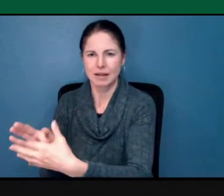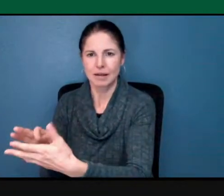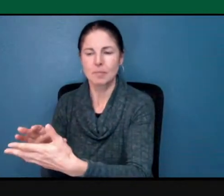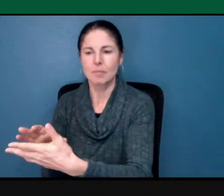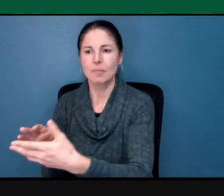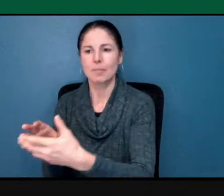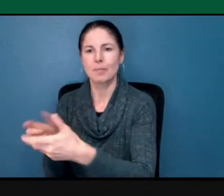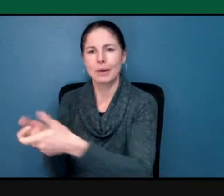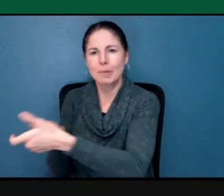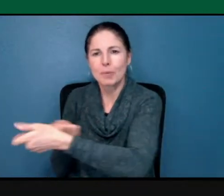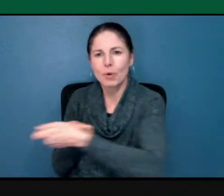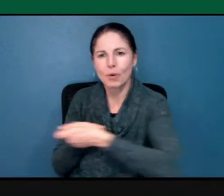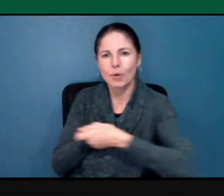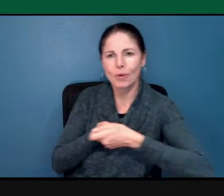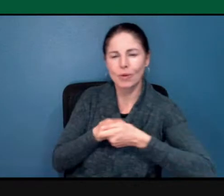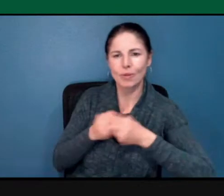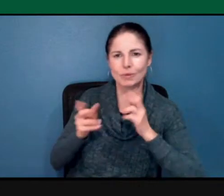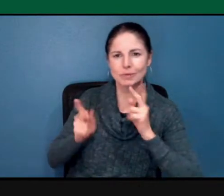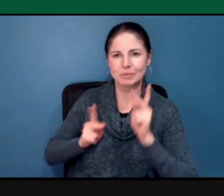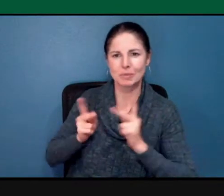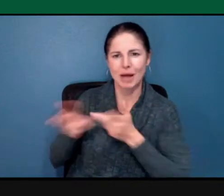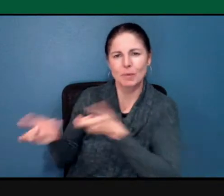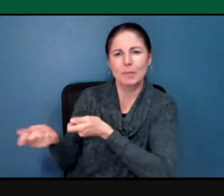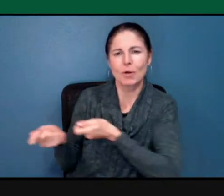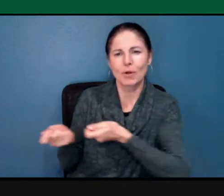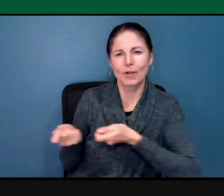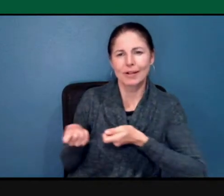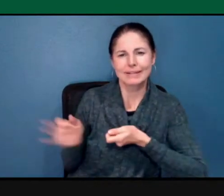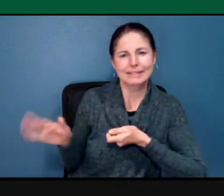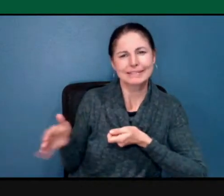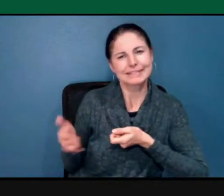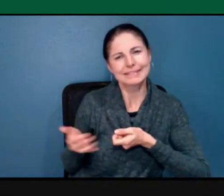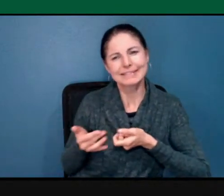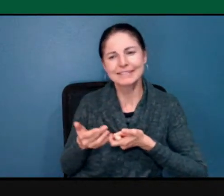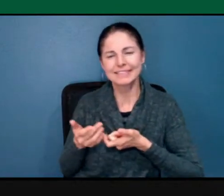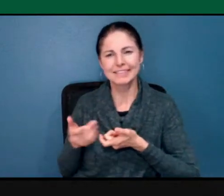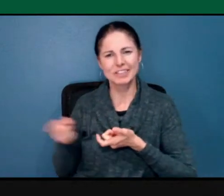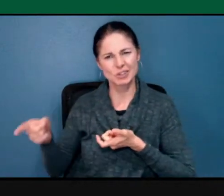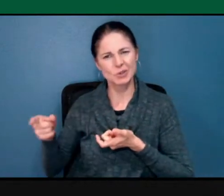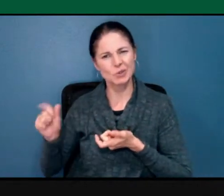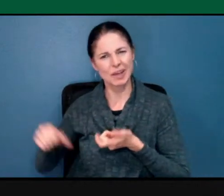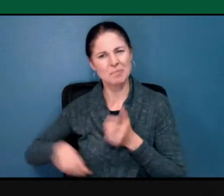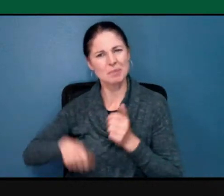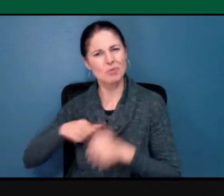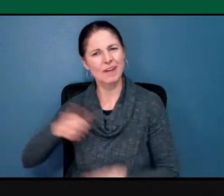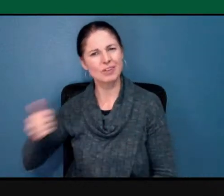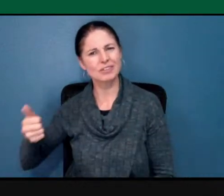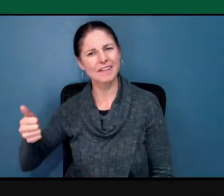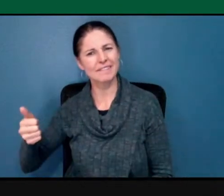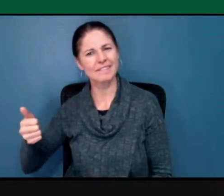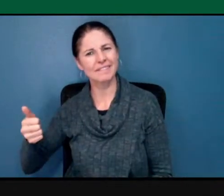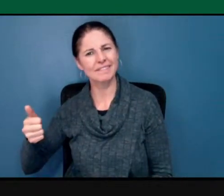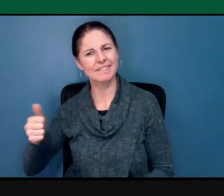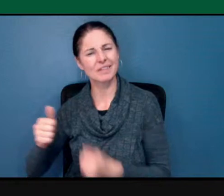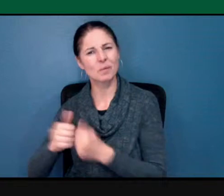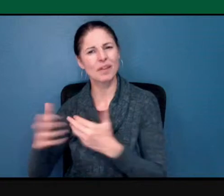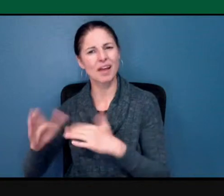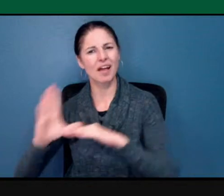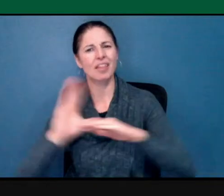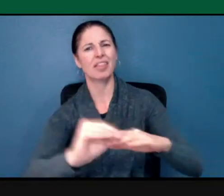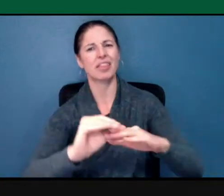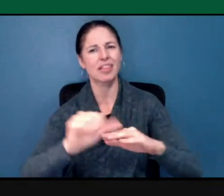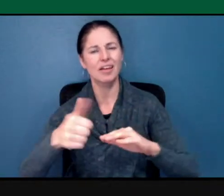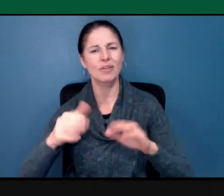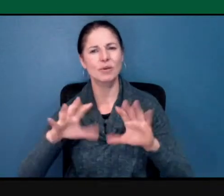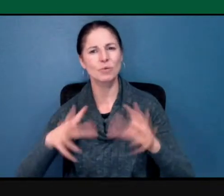How do we help them have a sense of self that they can be proud of without putting down other groups? Because so much